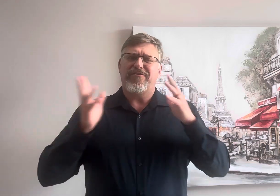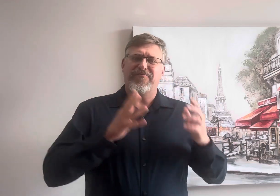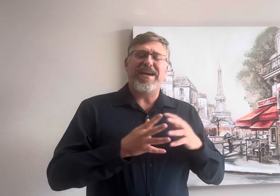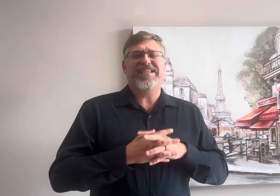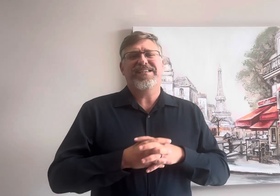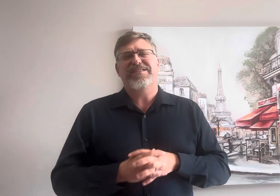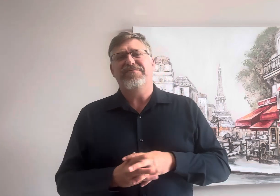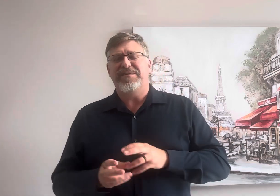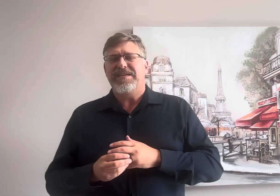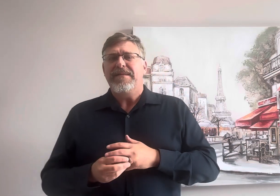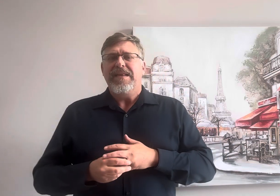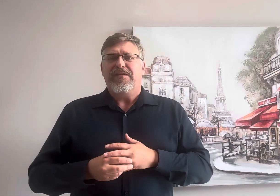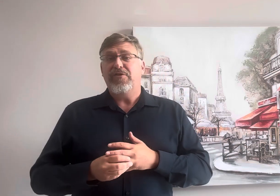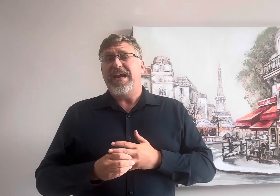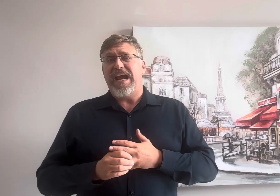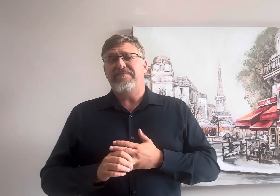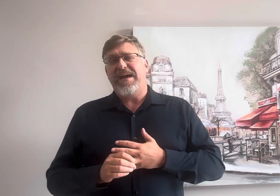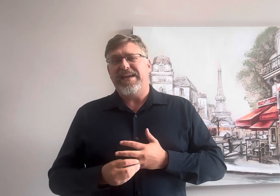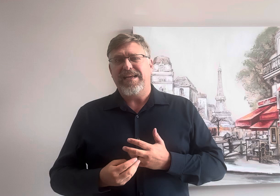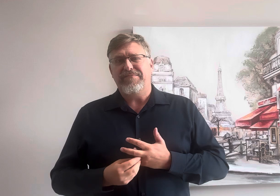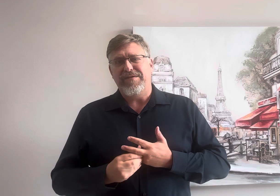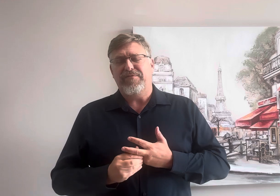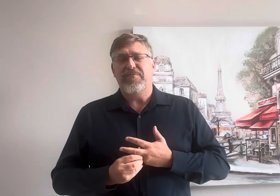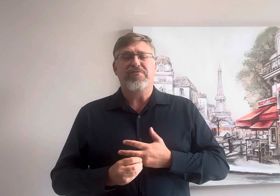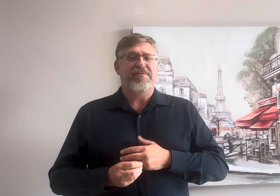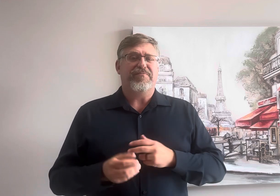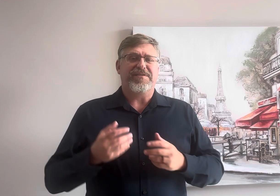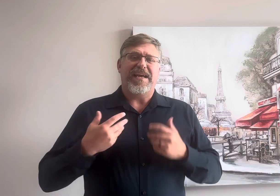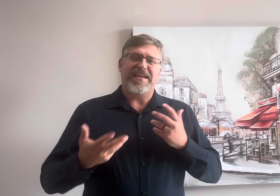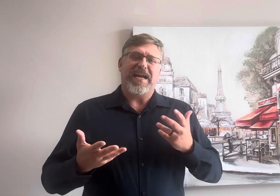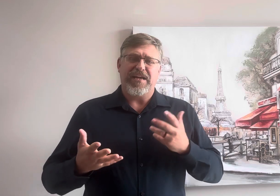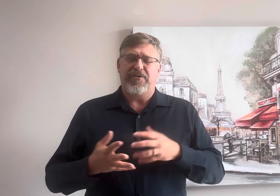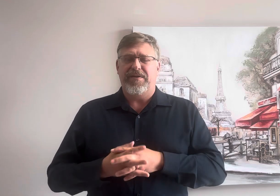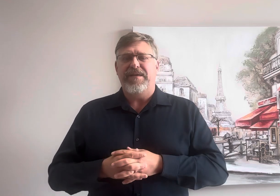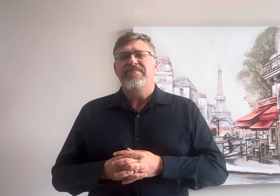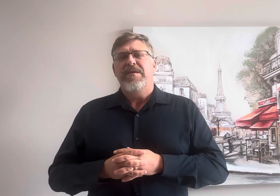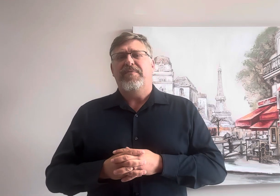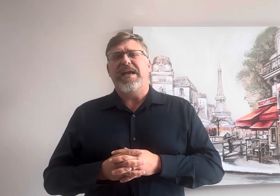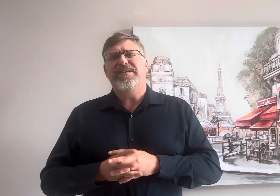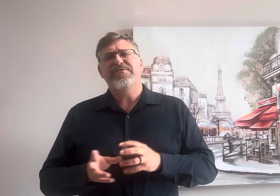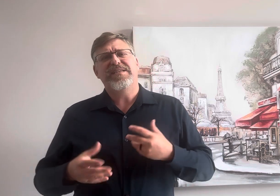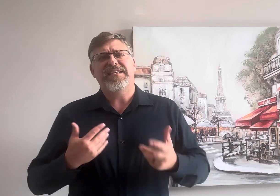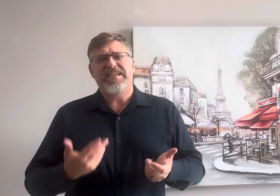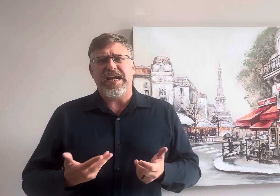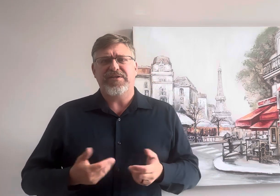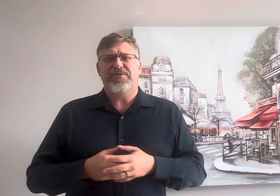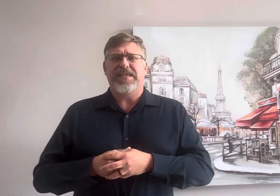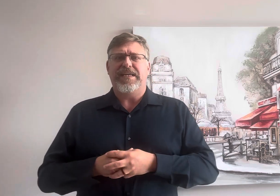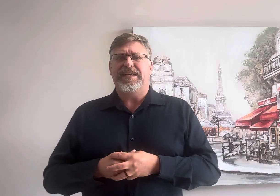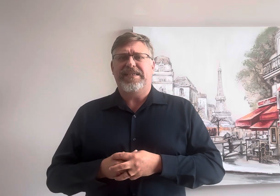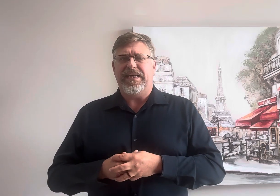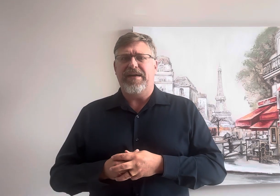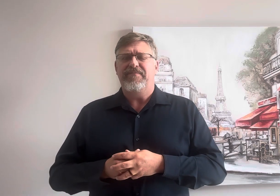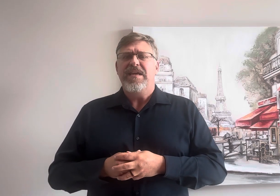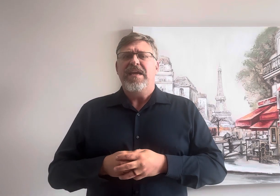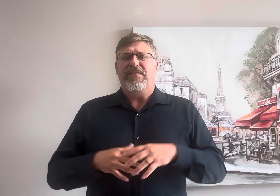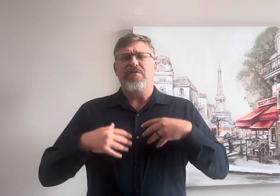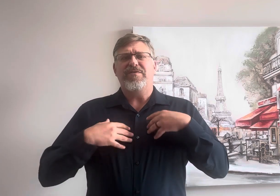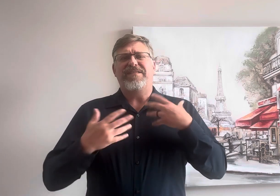rating system is good and bad like people most people said and i agree but i do see the dangers in it um if you need